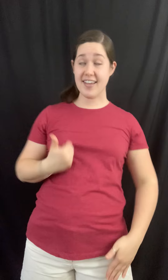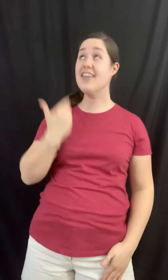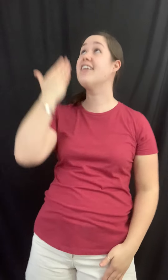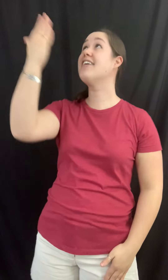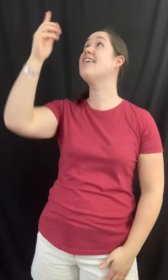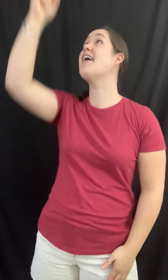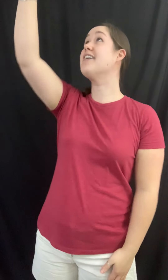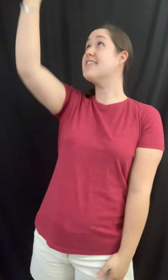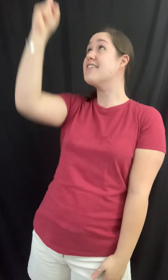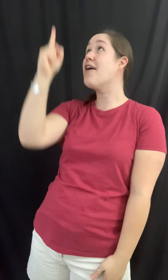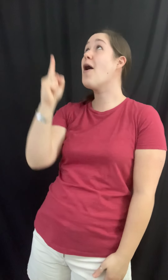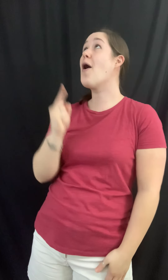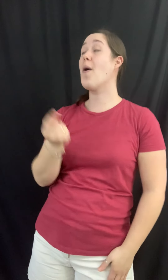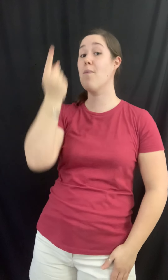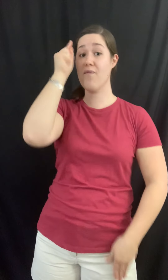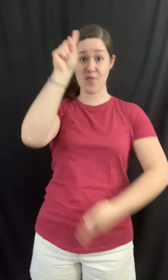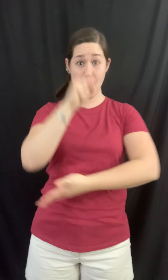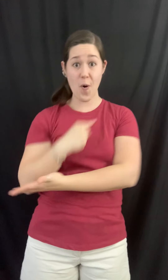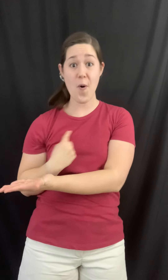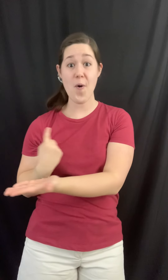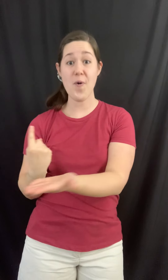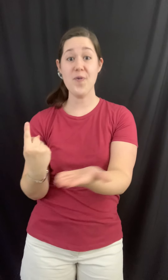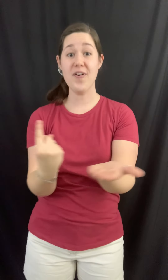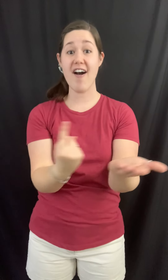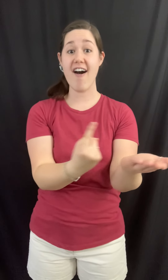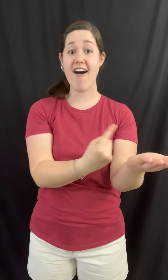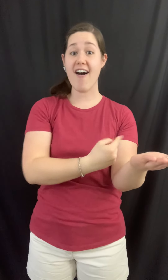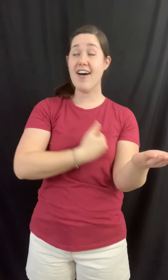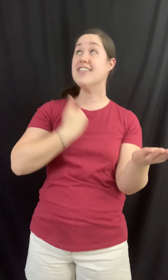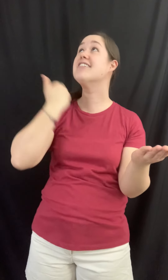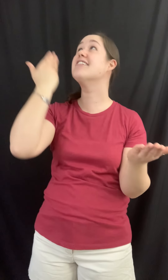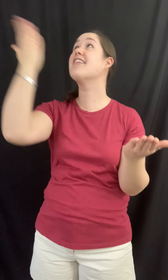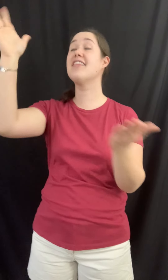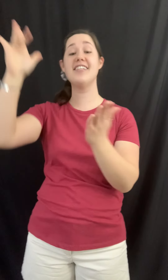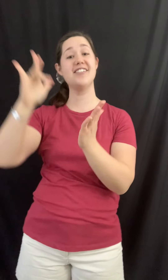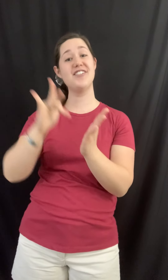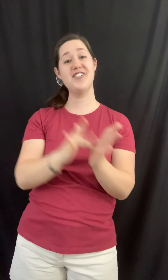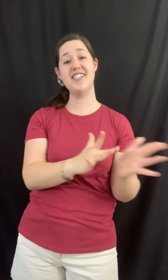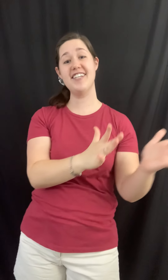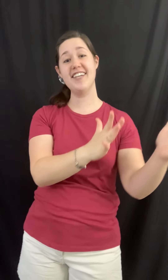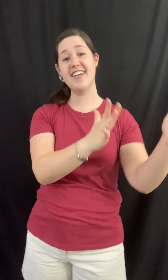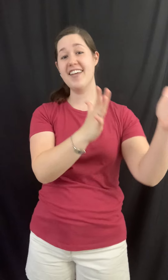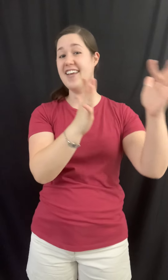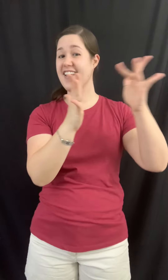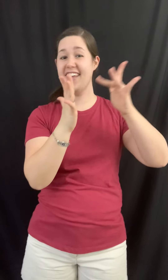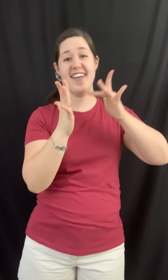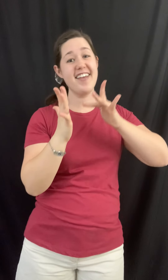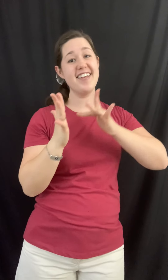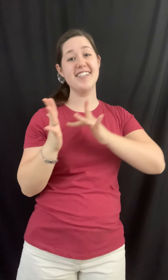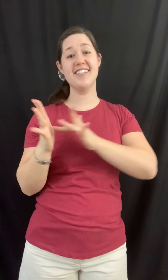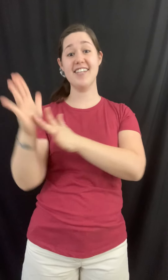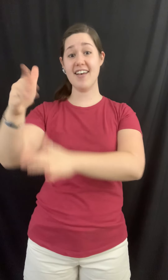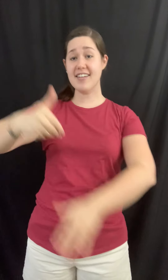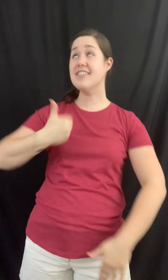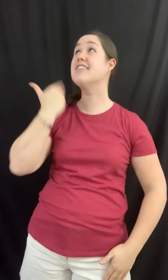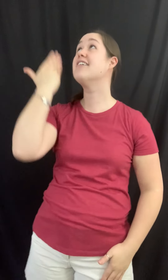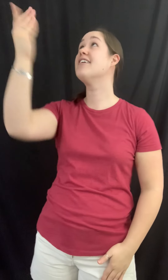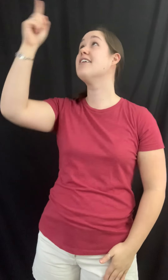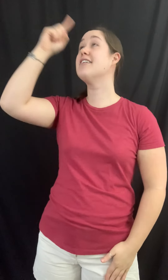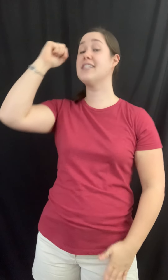He has come for us, this Jesus. He is